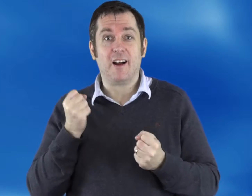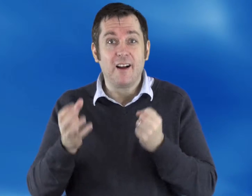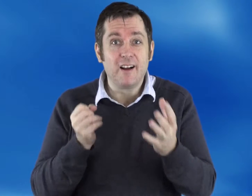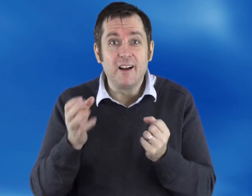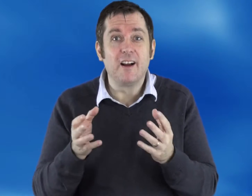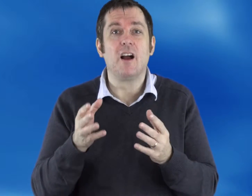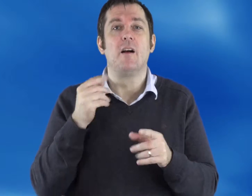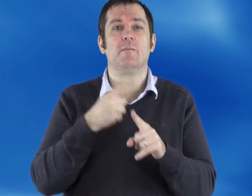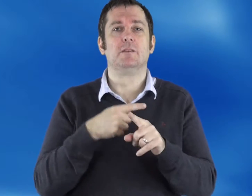and effortlessly.